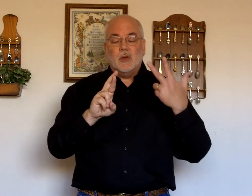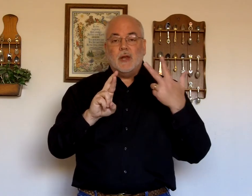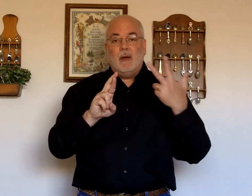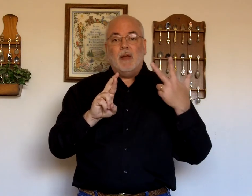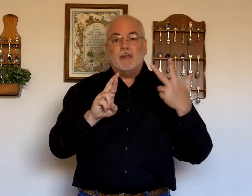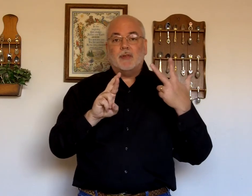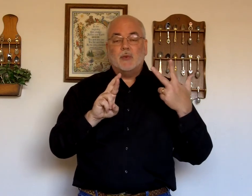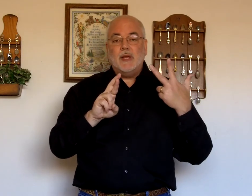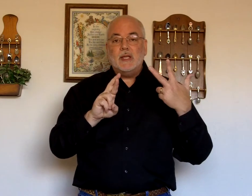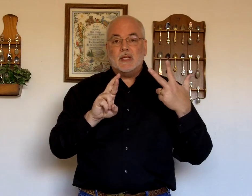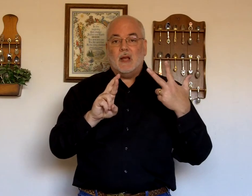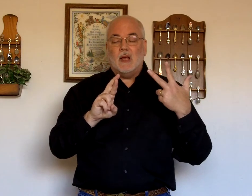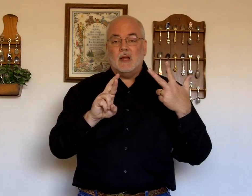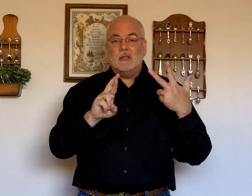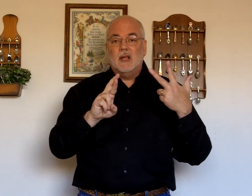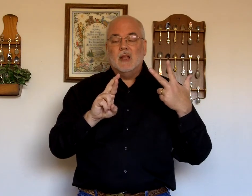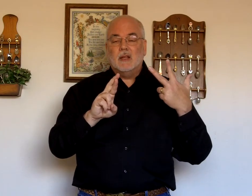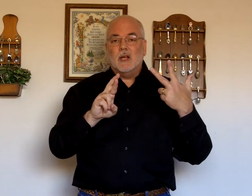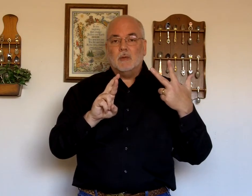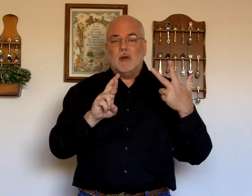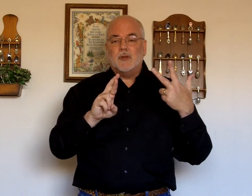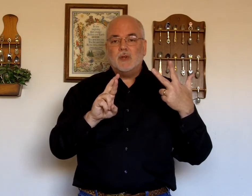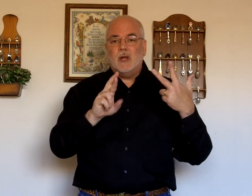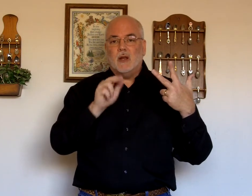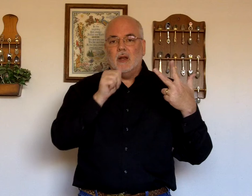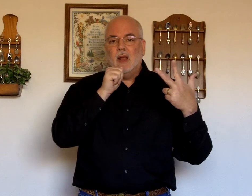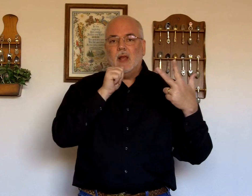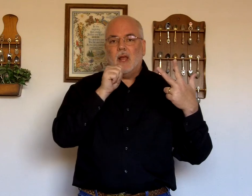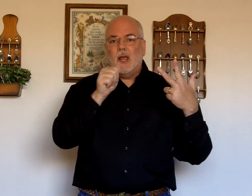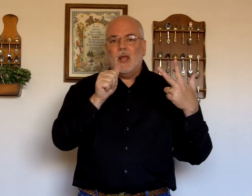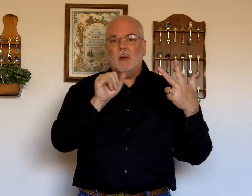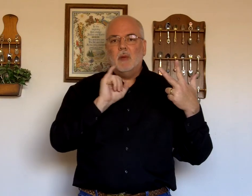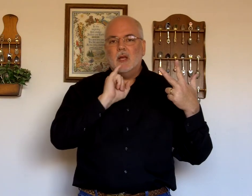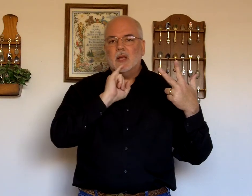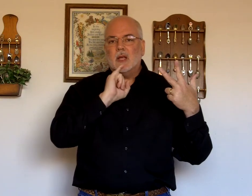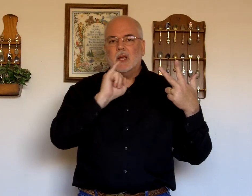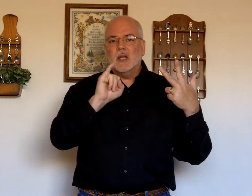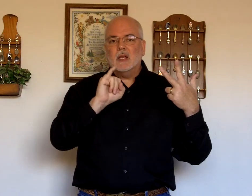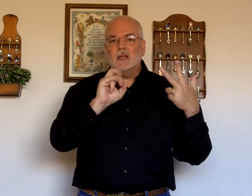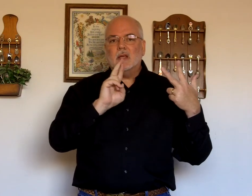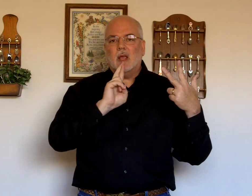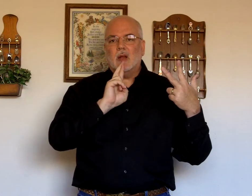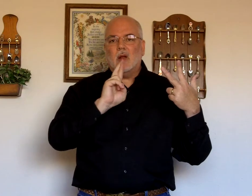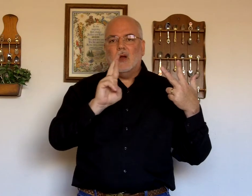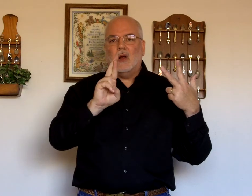you now have three signs. That come off the chin. Am. Is. And are.